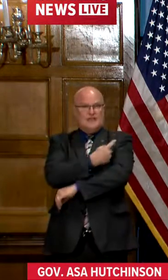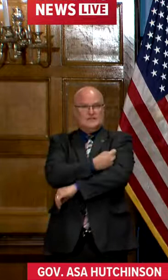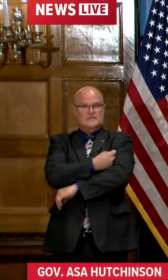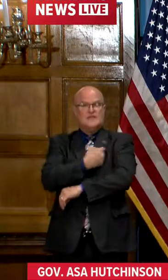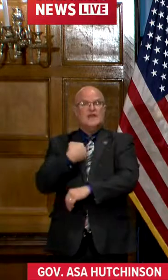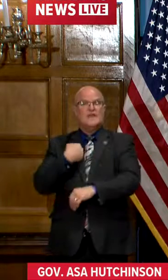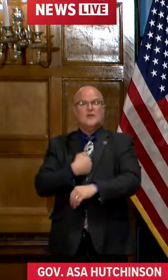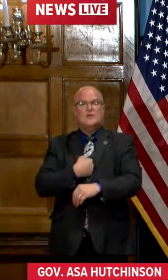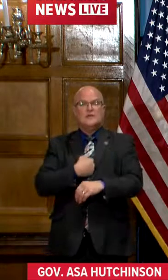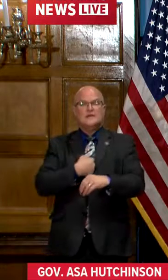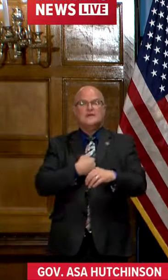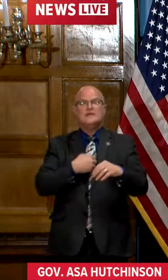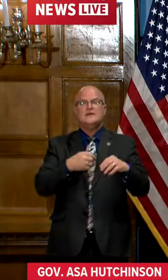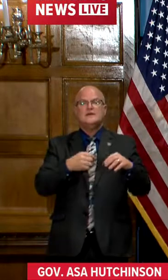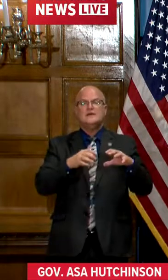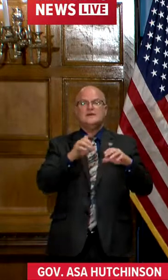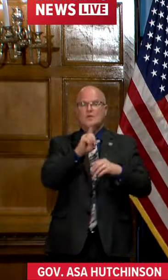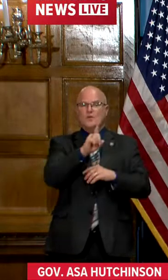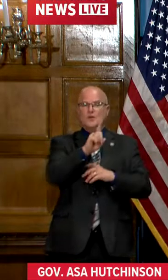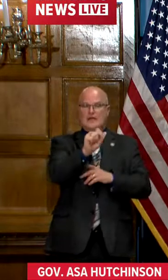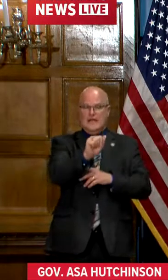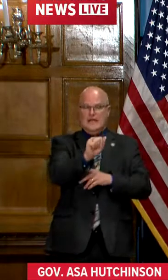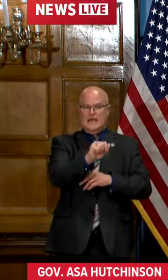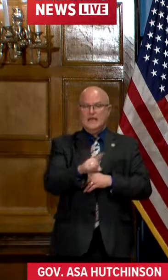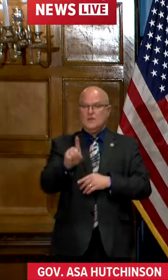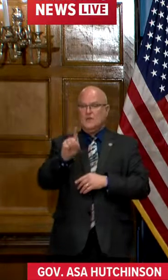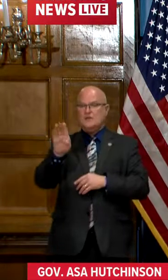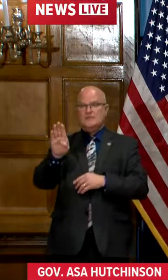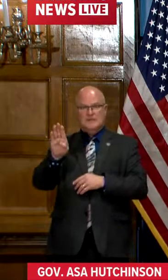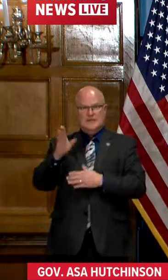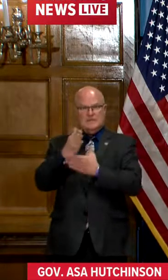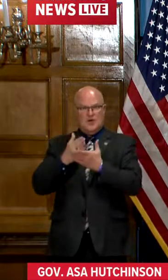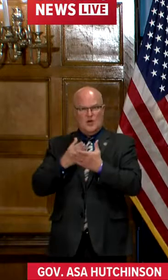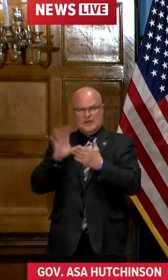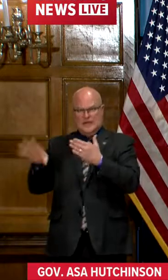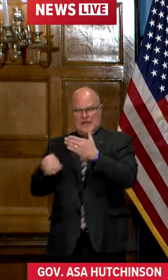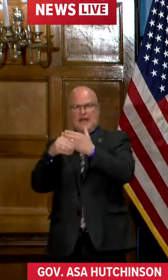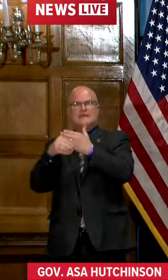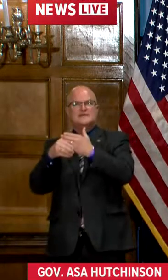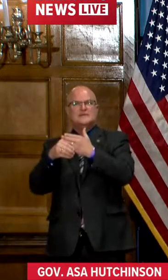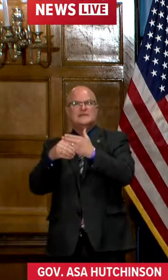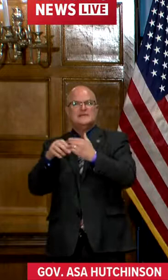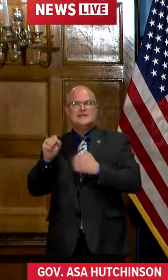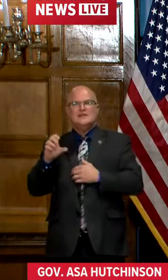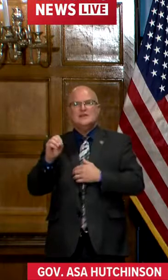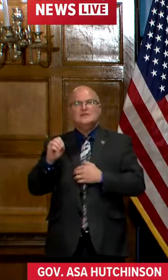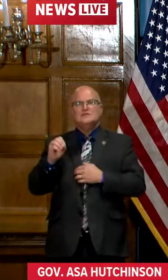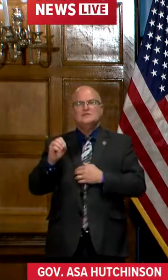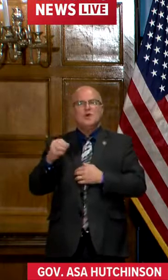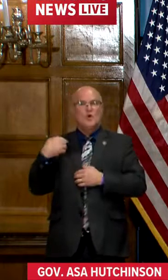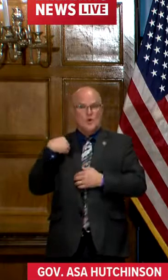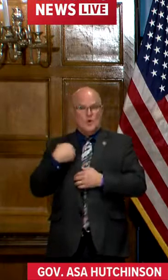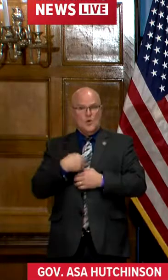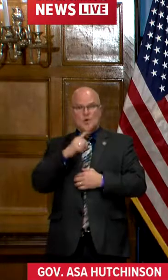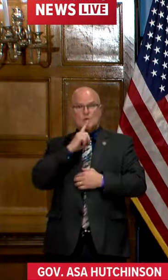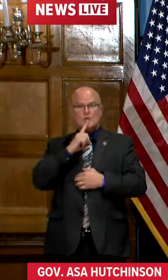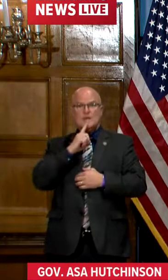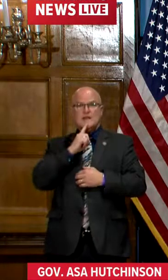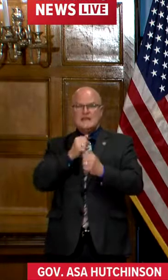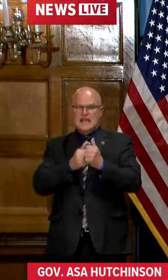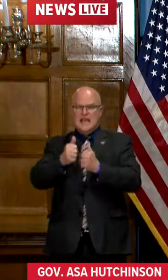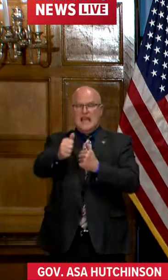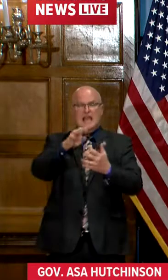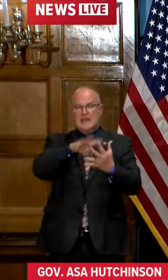open up to two categories of 1B and add them to the mix. And so we're really ahead of